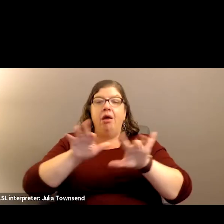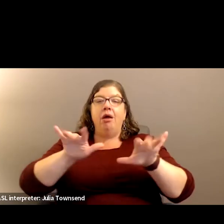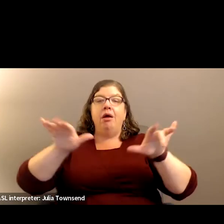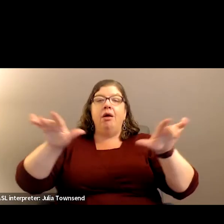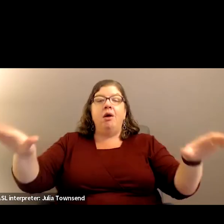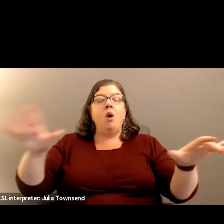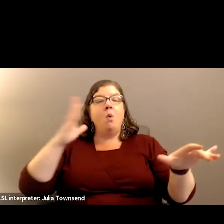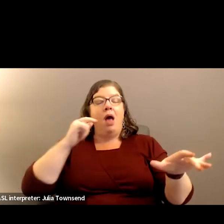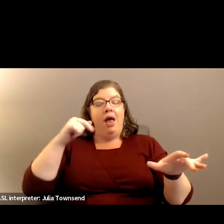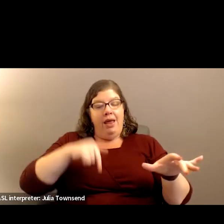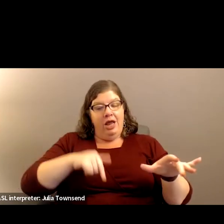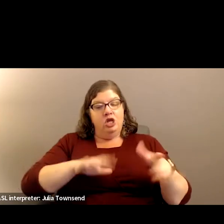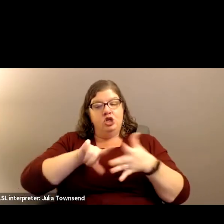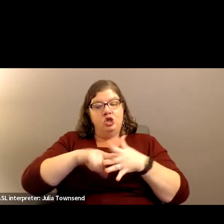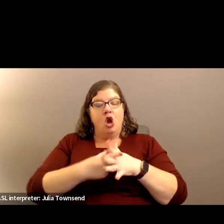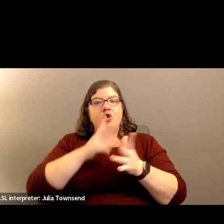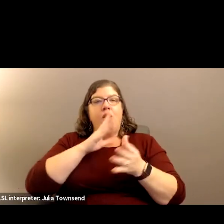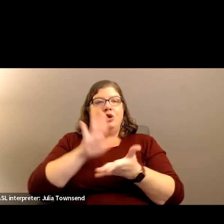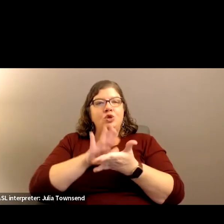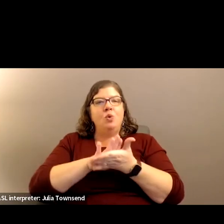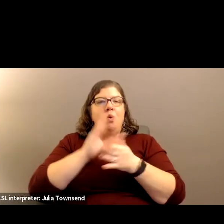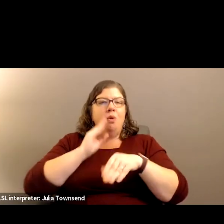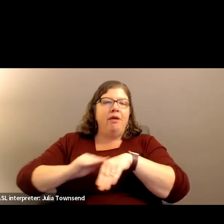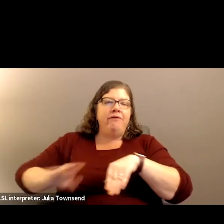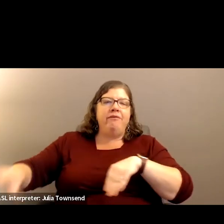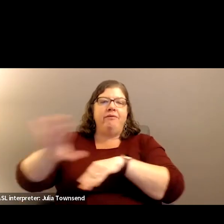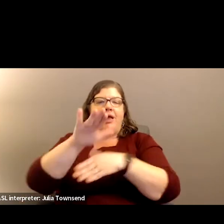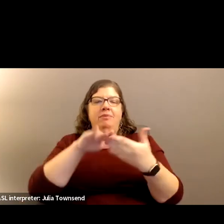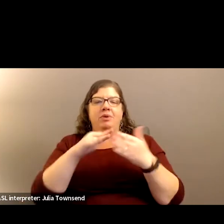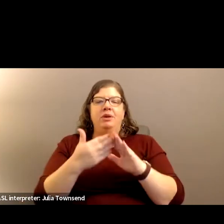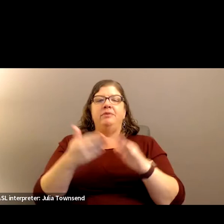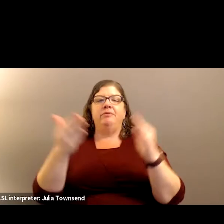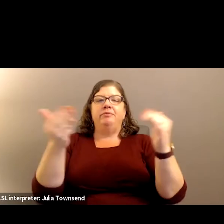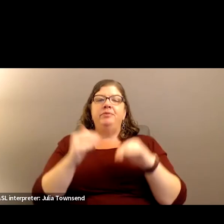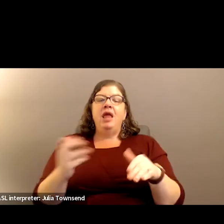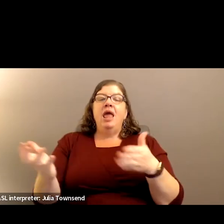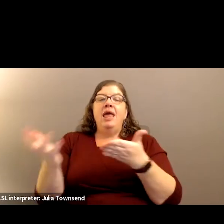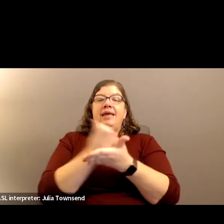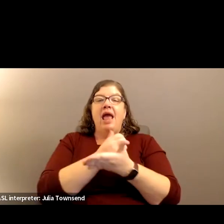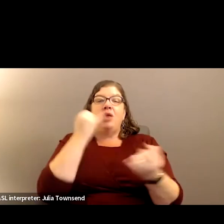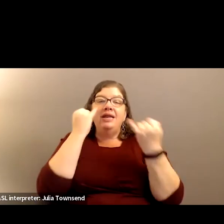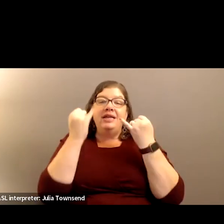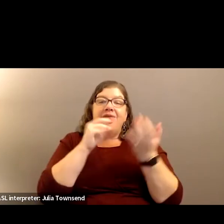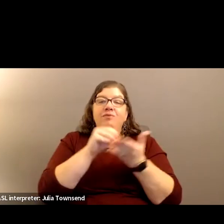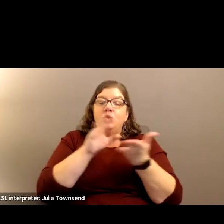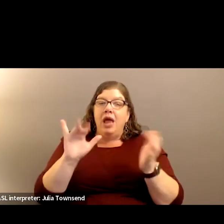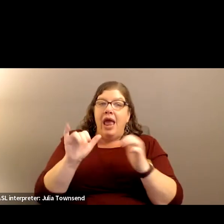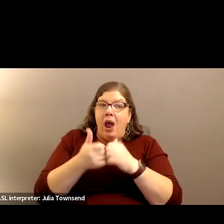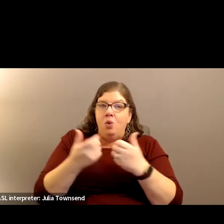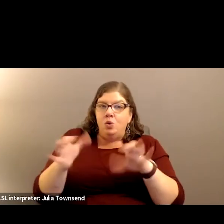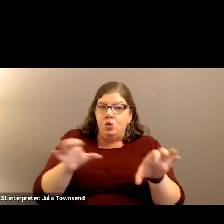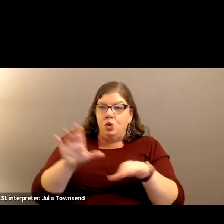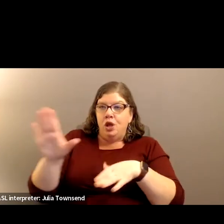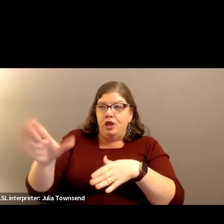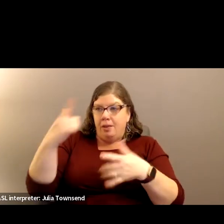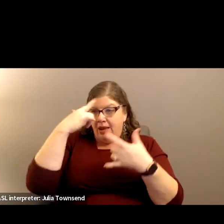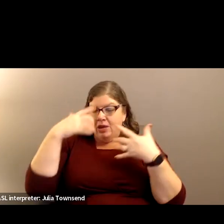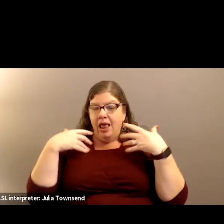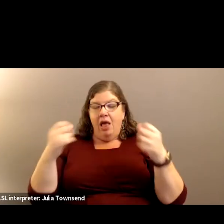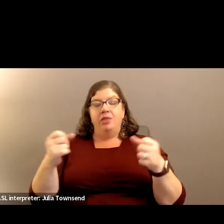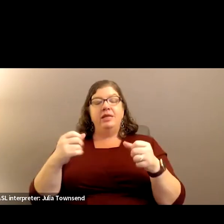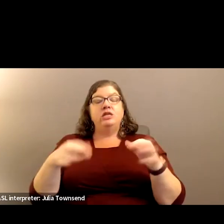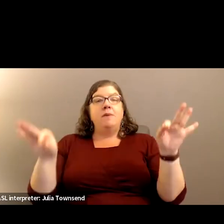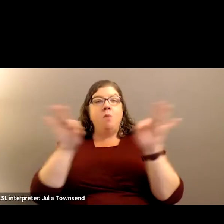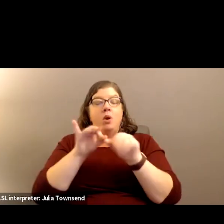talked about at schools. And then gather ideas and data from students on how we are doing to address their mental health. I think it's important to get consistent